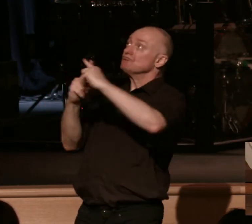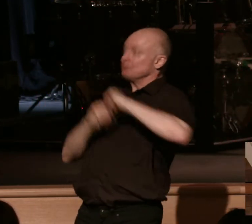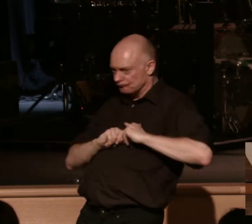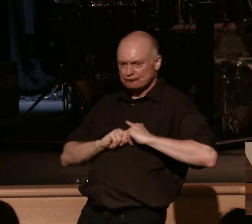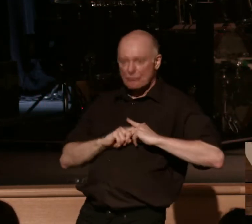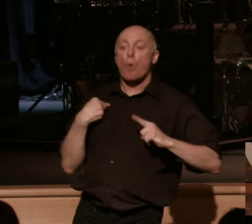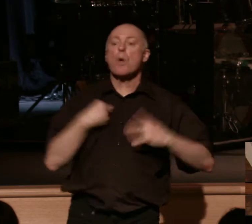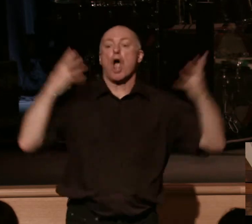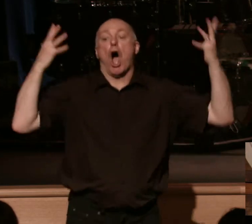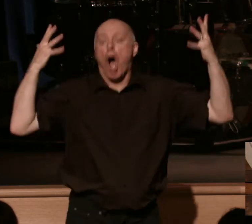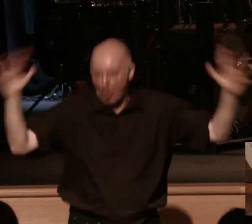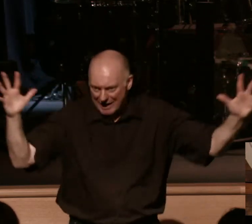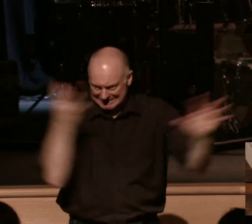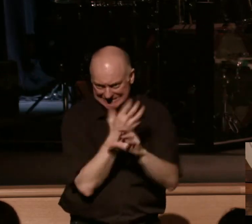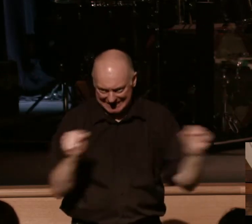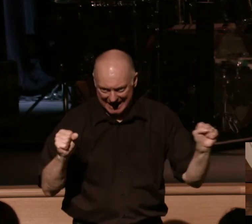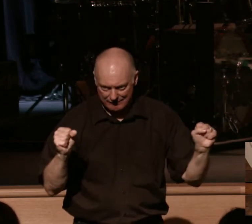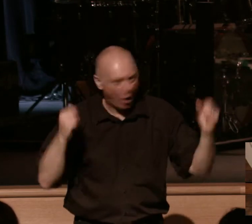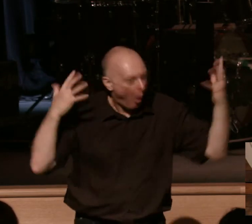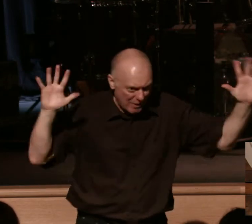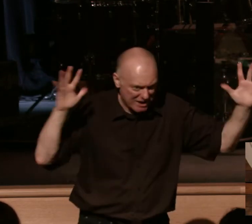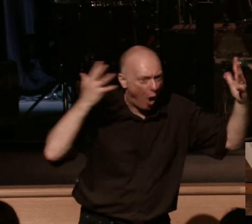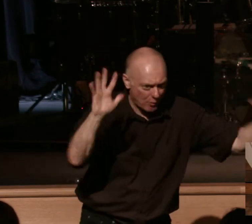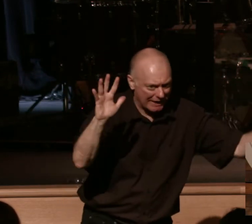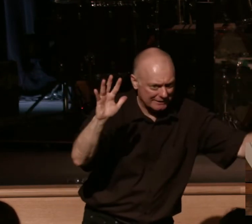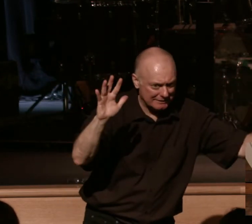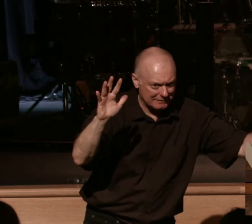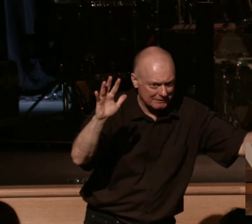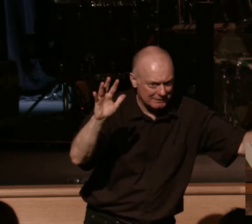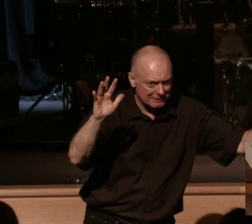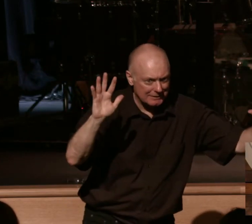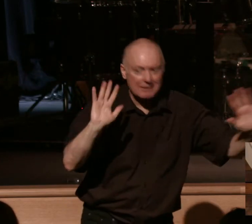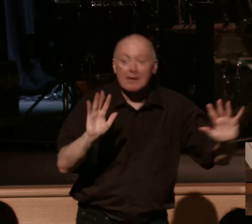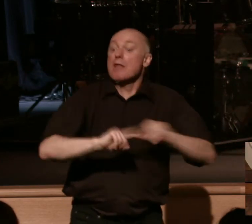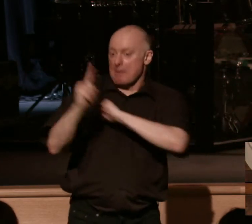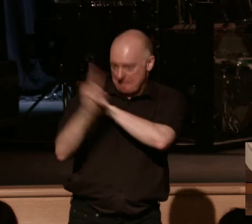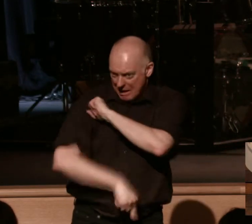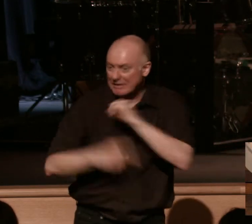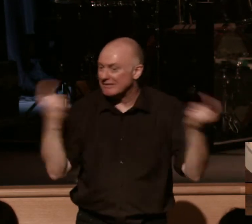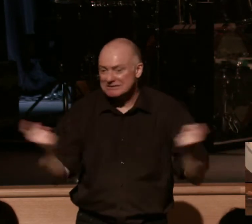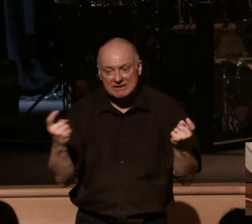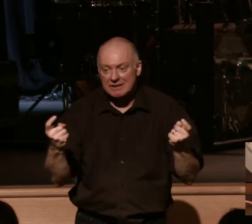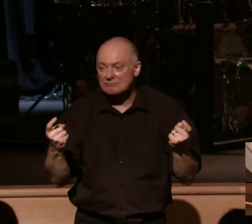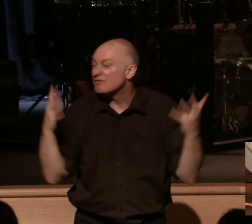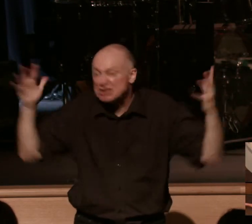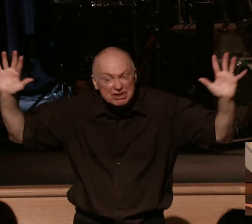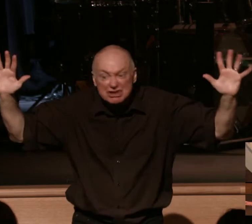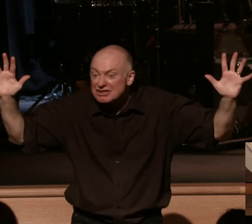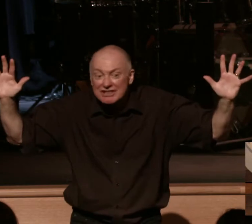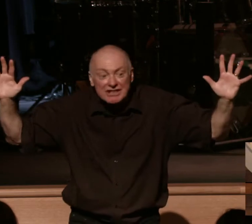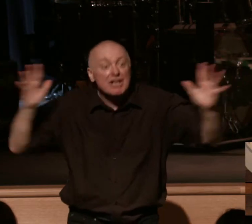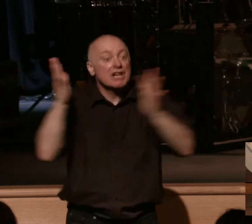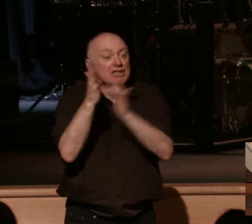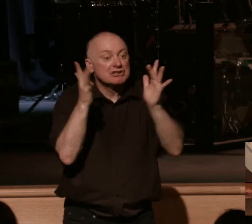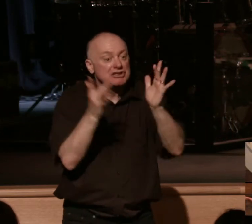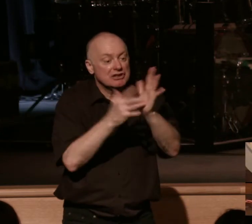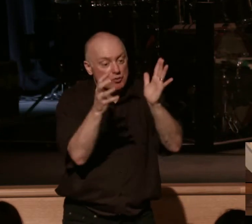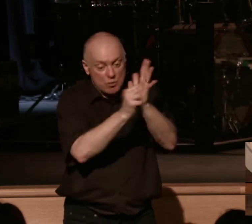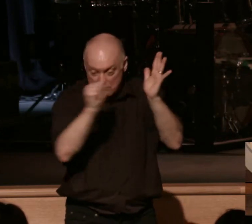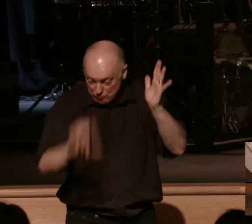have been saved already. The penalty of sin is not on us anymore. Jesus has taken it all. So,